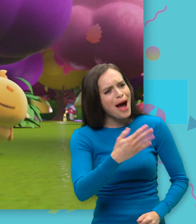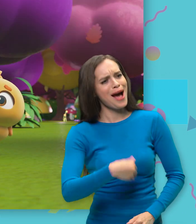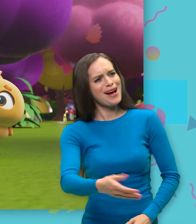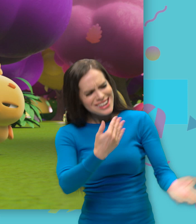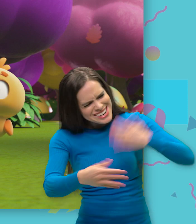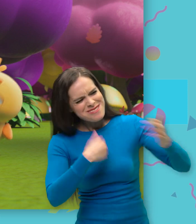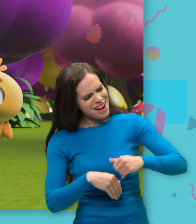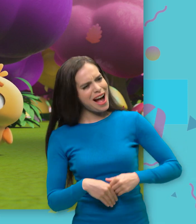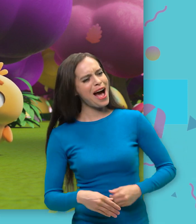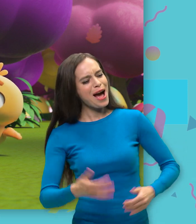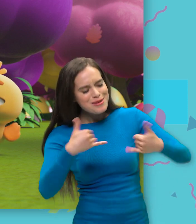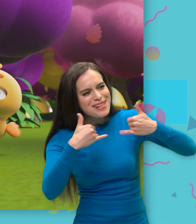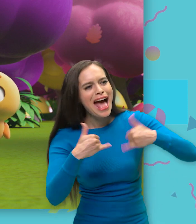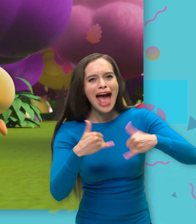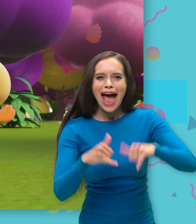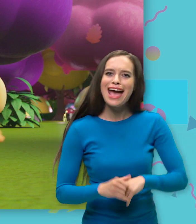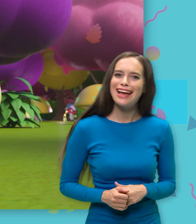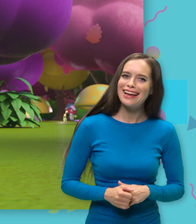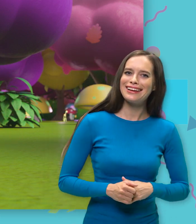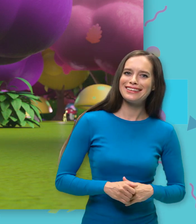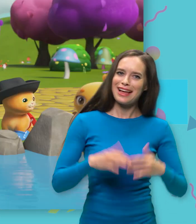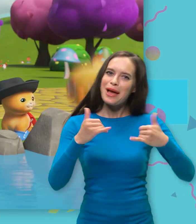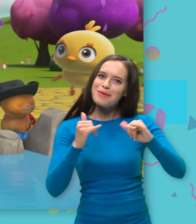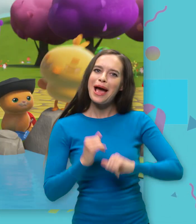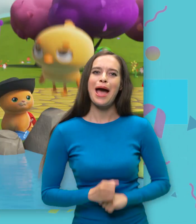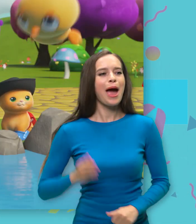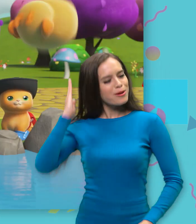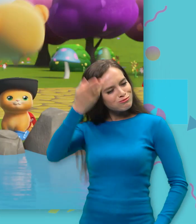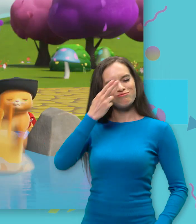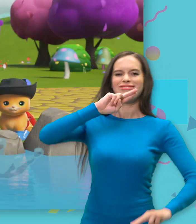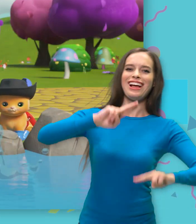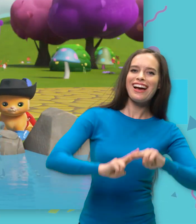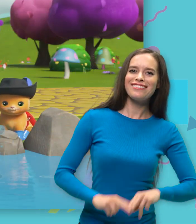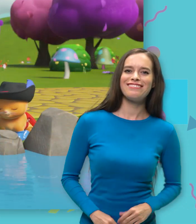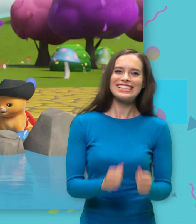Would you like to play? Would you like to play? Would We'll have fun